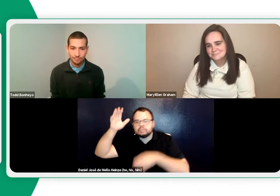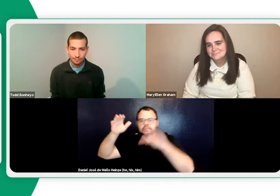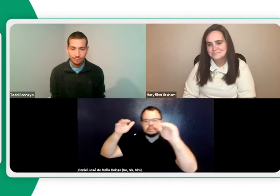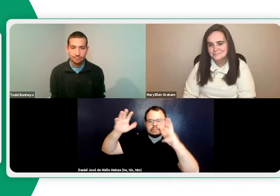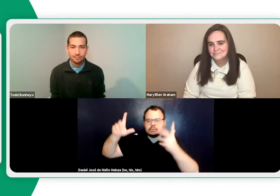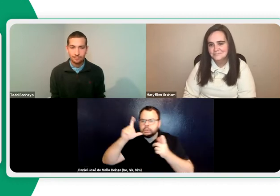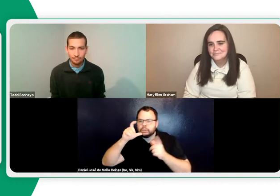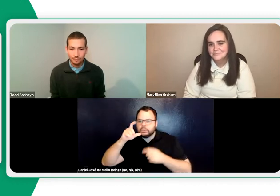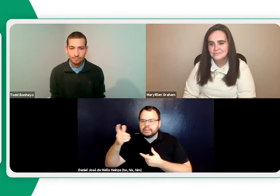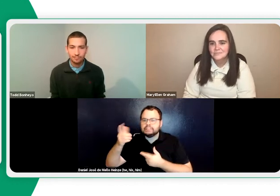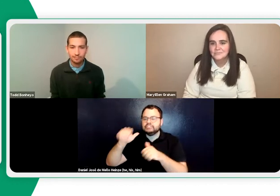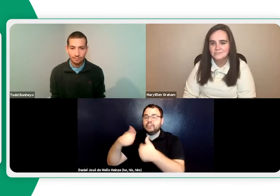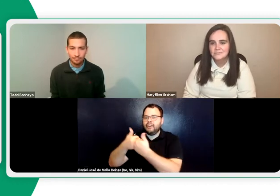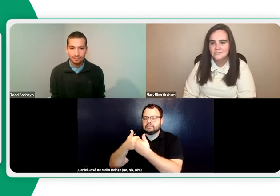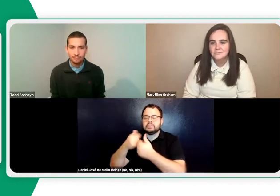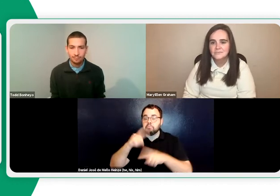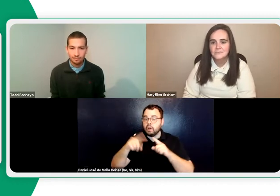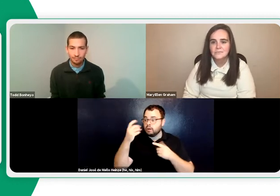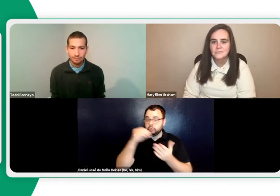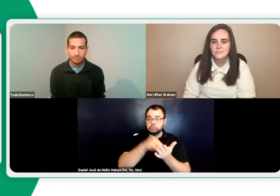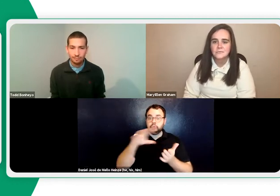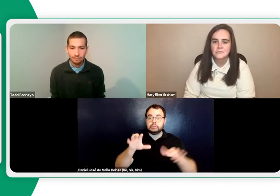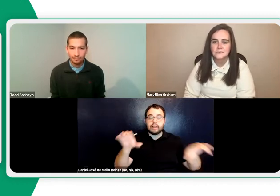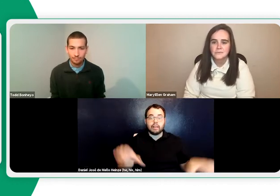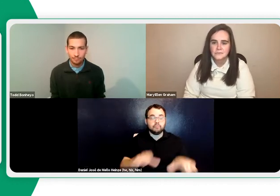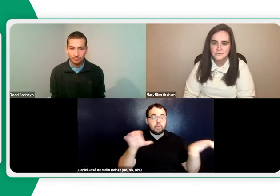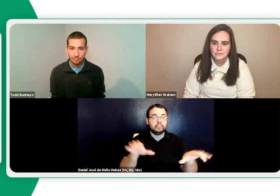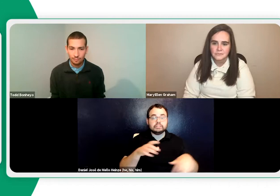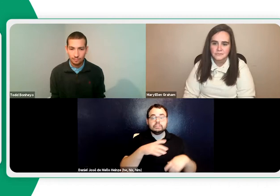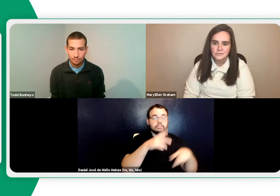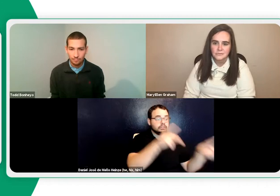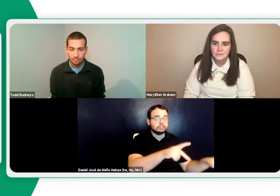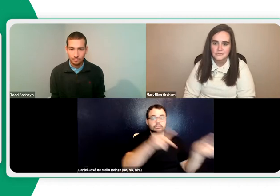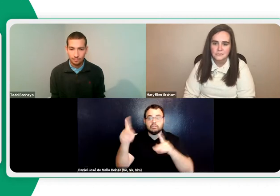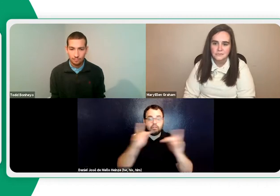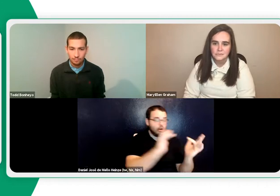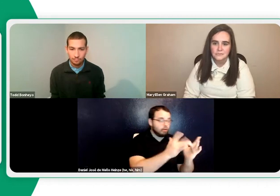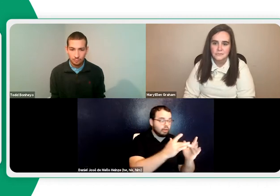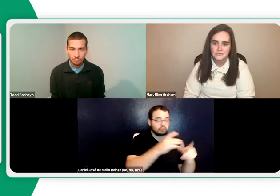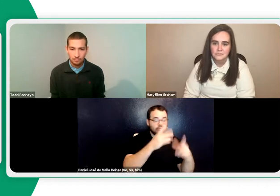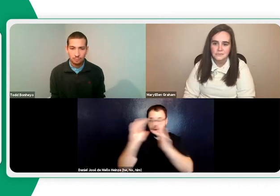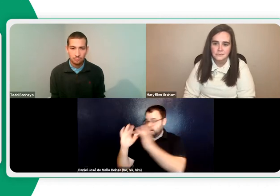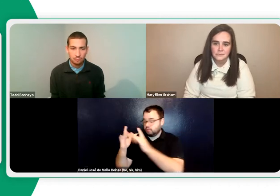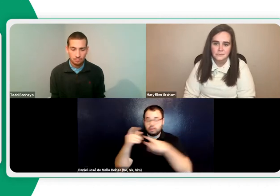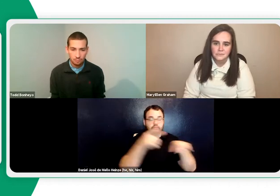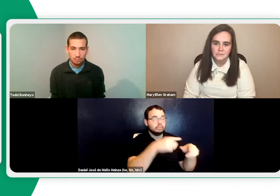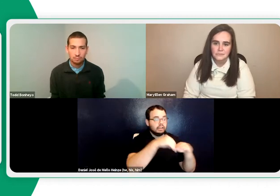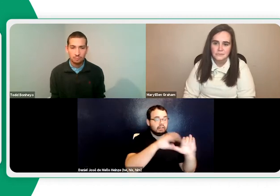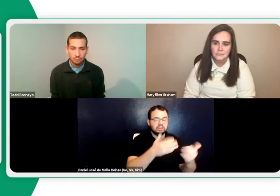whereas when the student's at home, they'd have to rely on a parent or another caregiver to make sure that they're